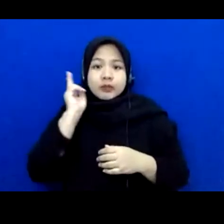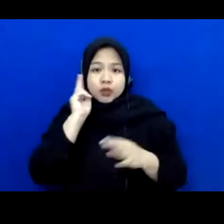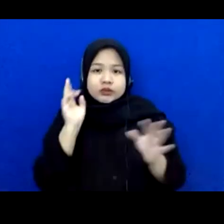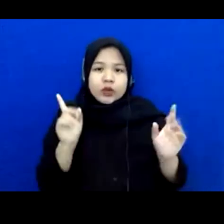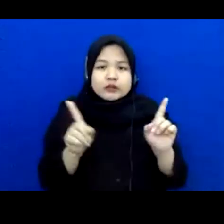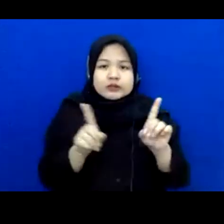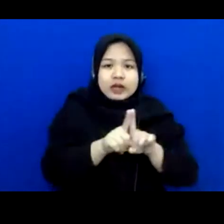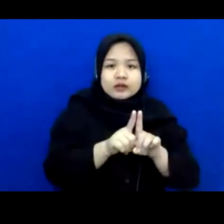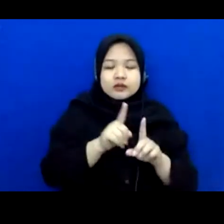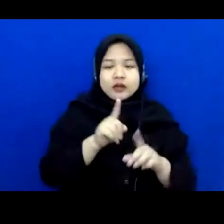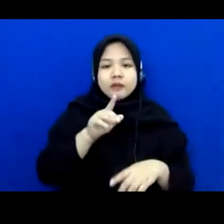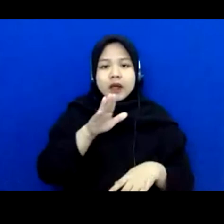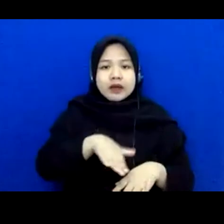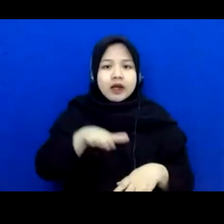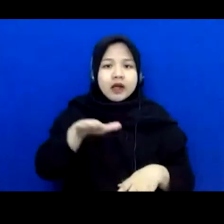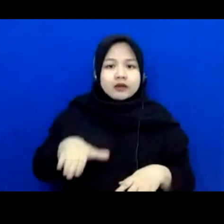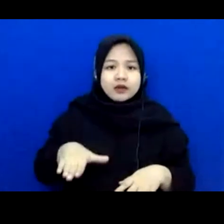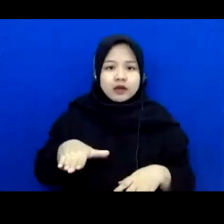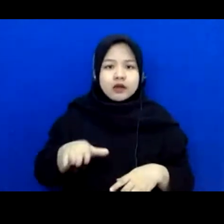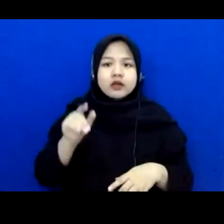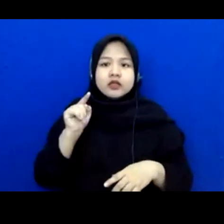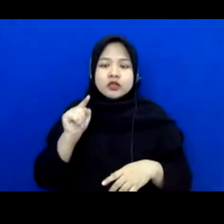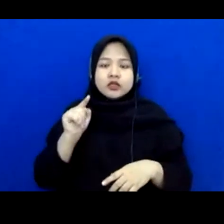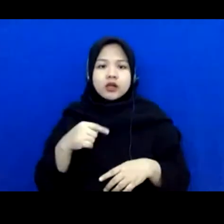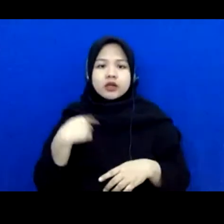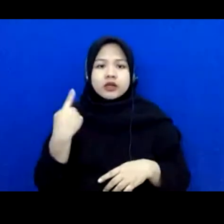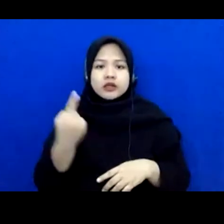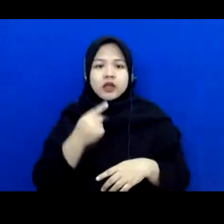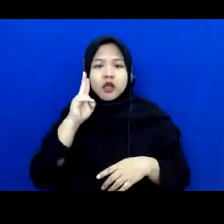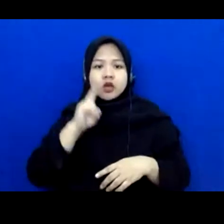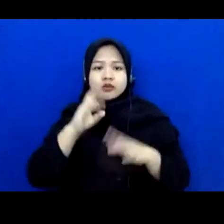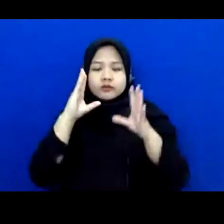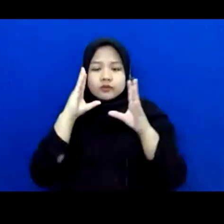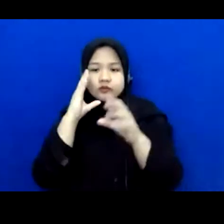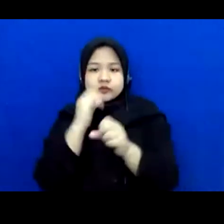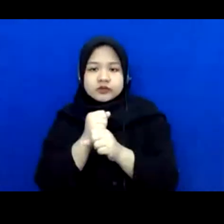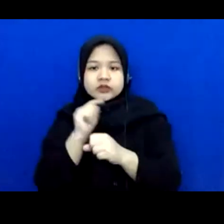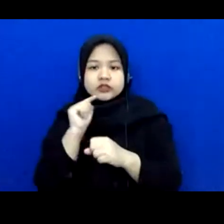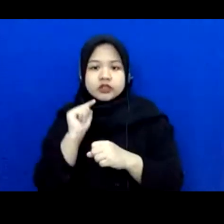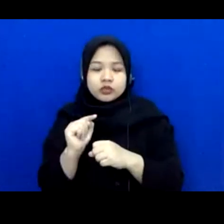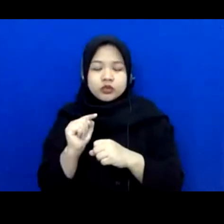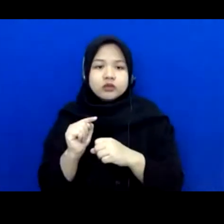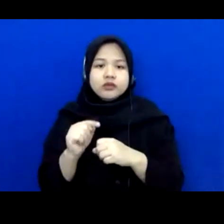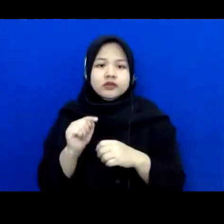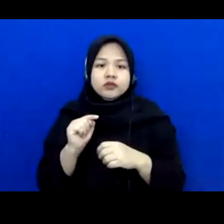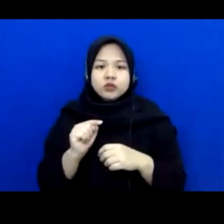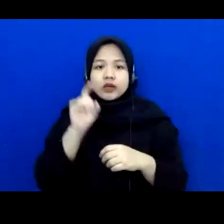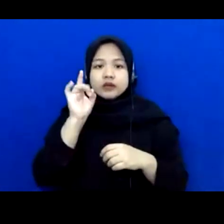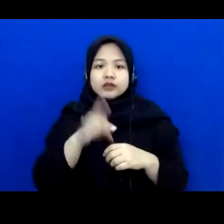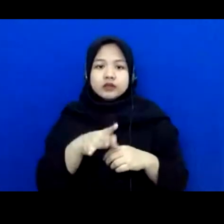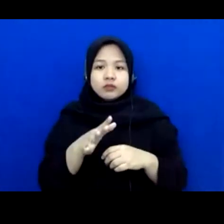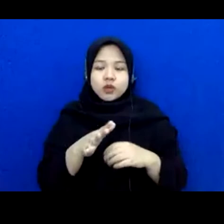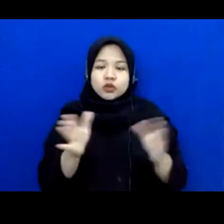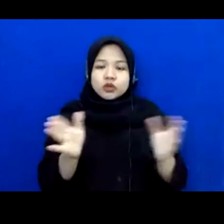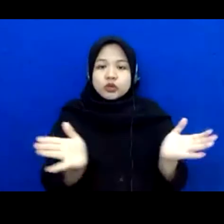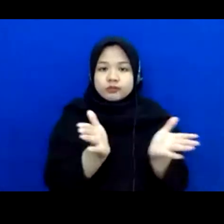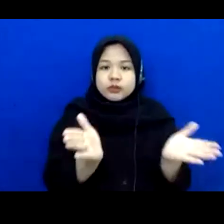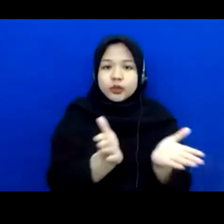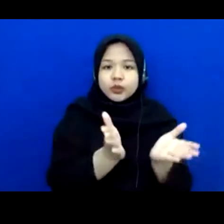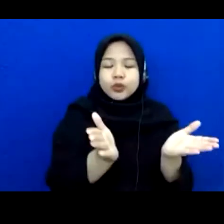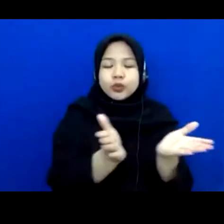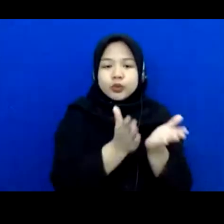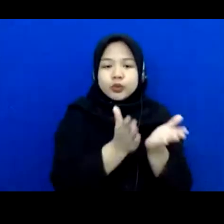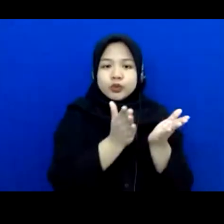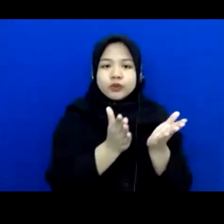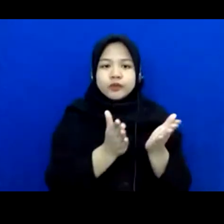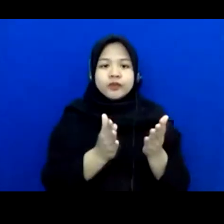this project is to open the second hand book shop selling and second hand books now this is also environmentally friendly you guys all got books